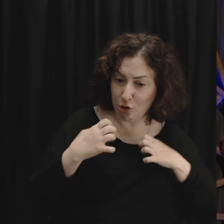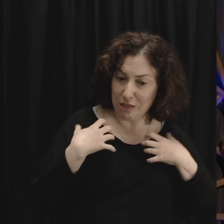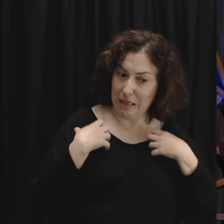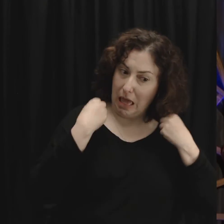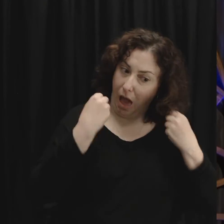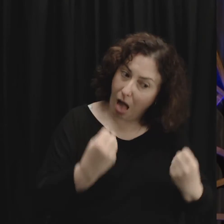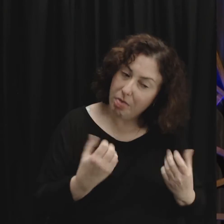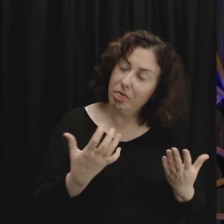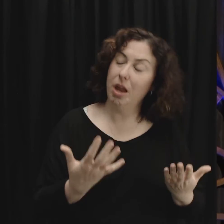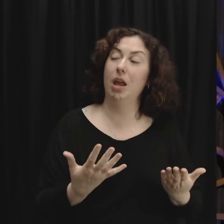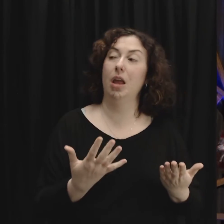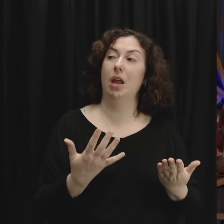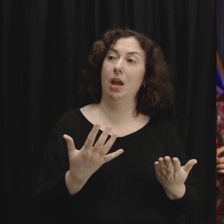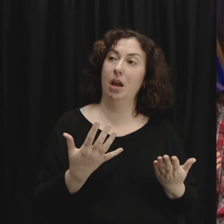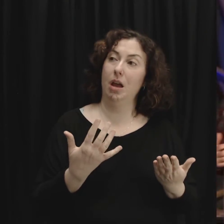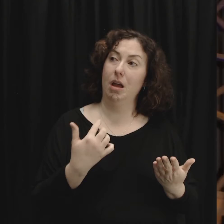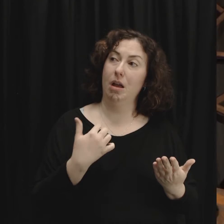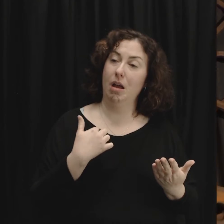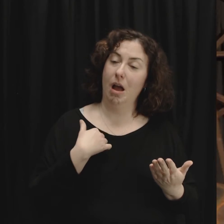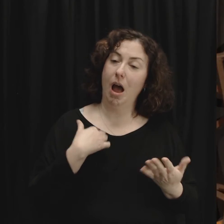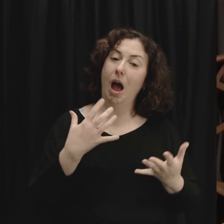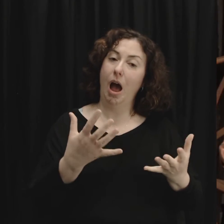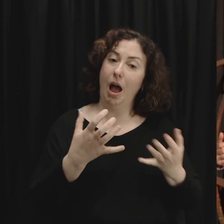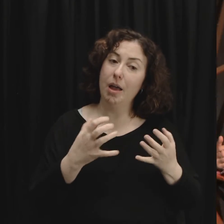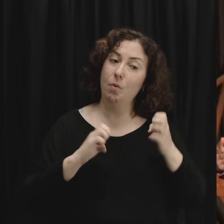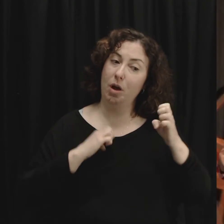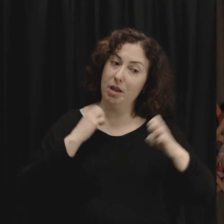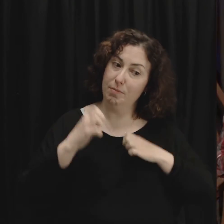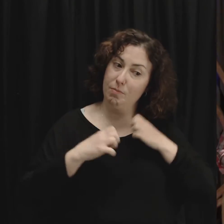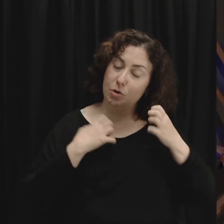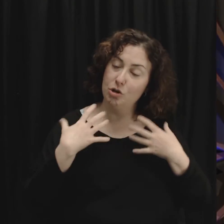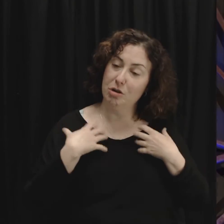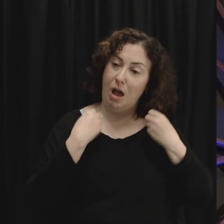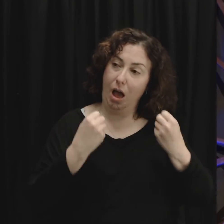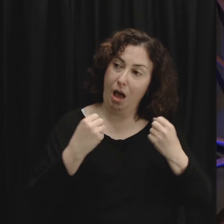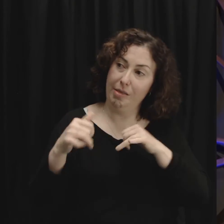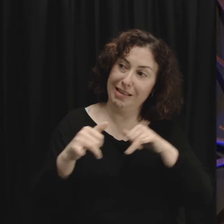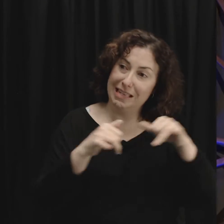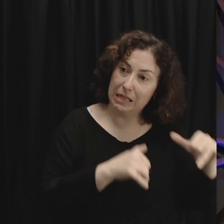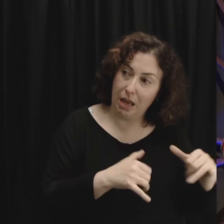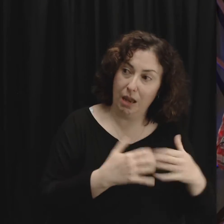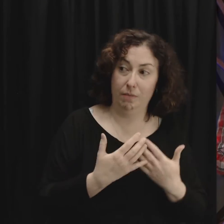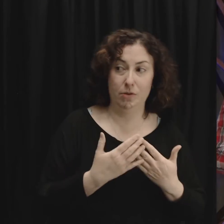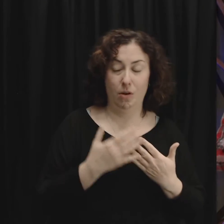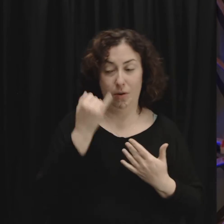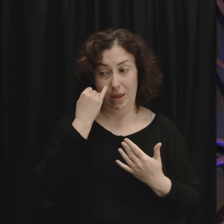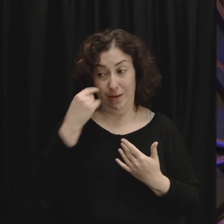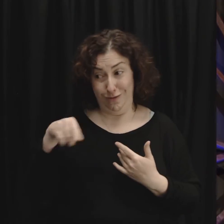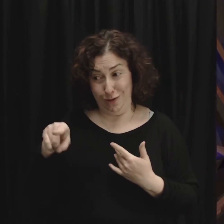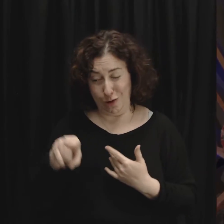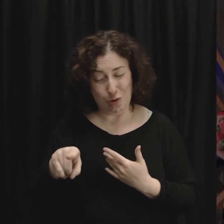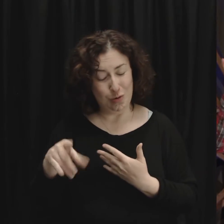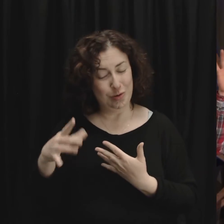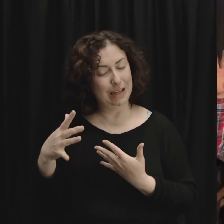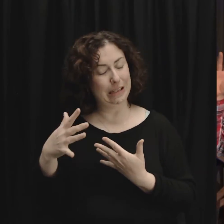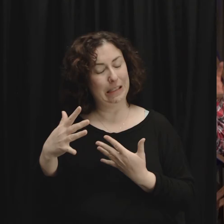I want to be life giving in my relationships to other people and so I'm just telling you if some of you if you just if your life